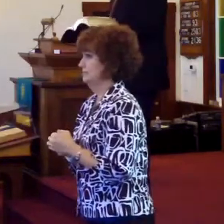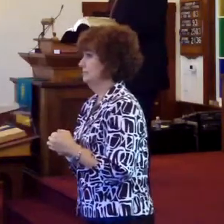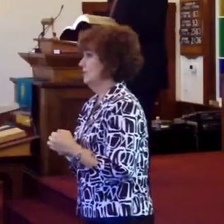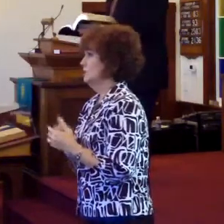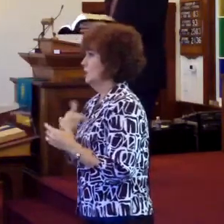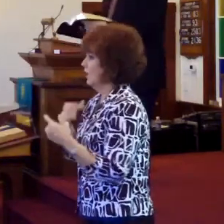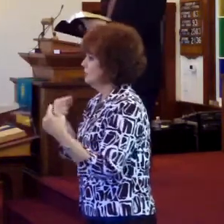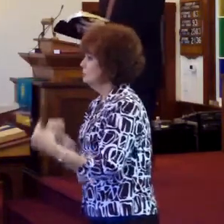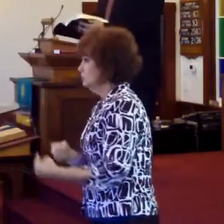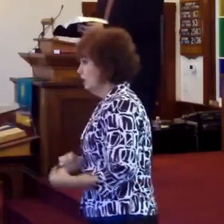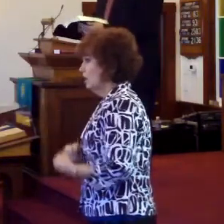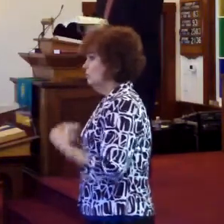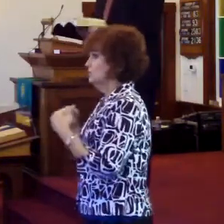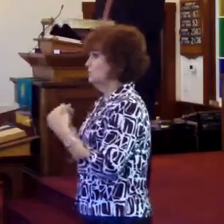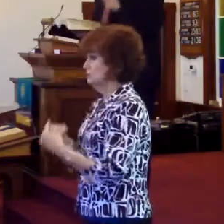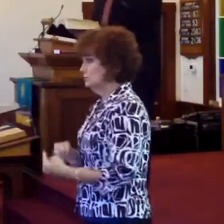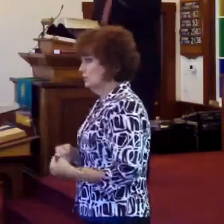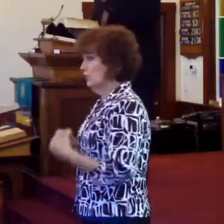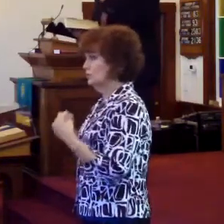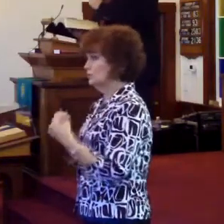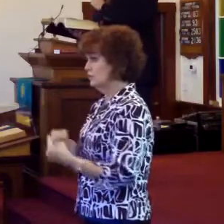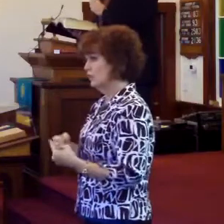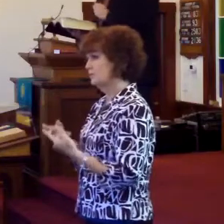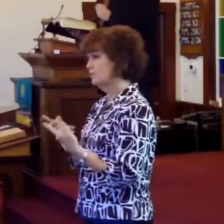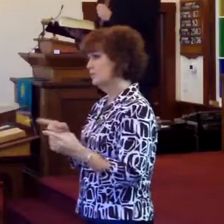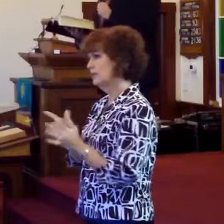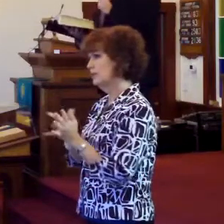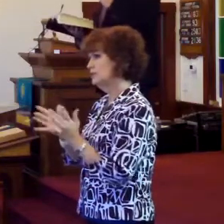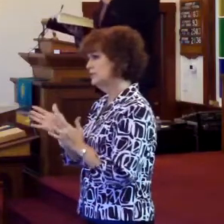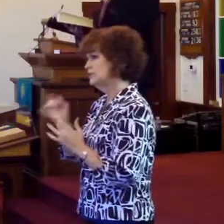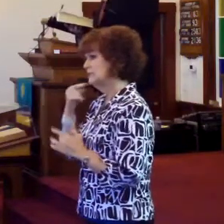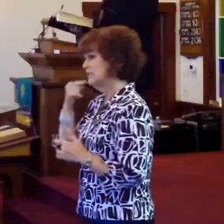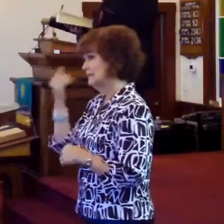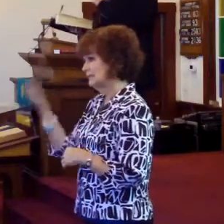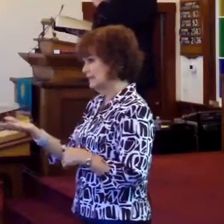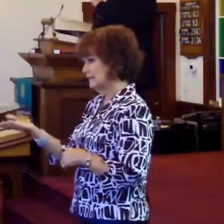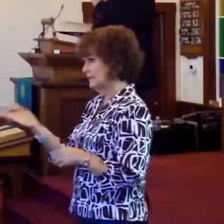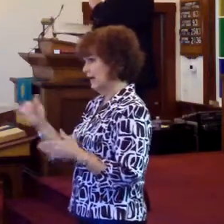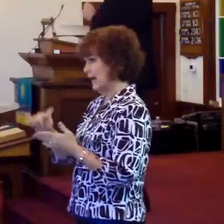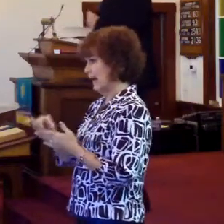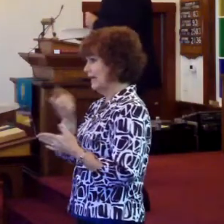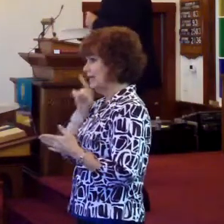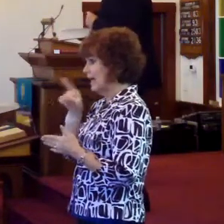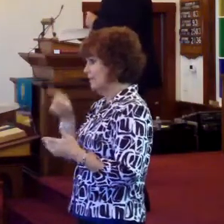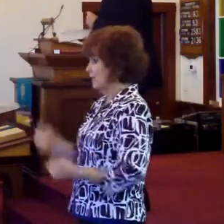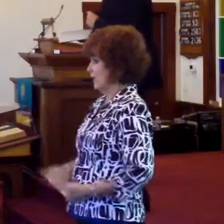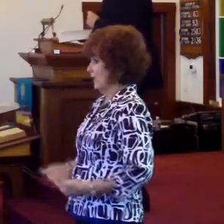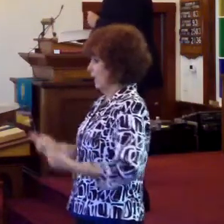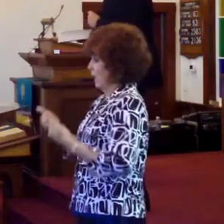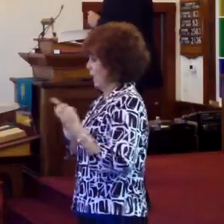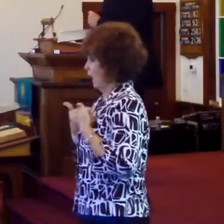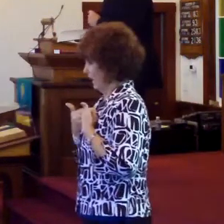And I struggled with that. When Jesus says here that I am the life,